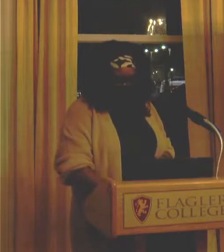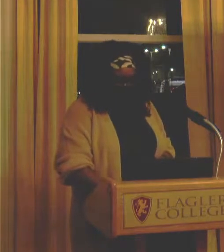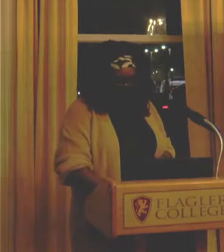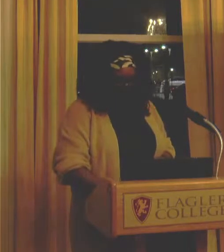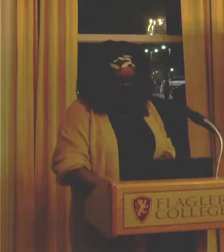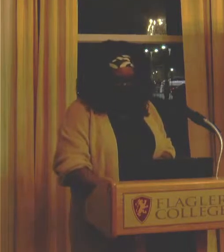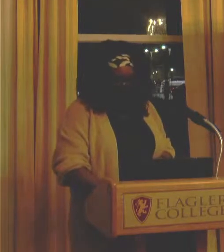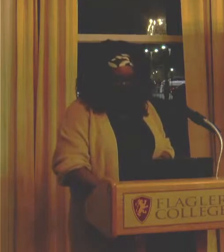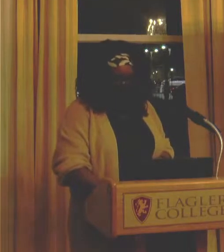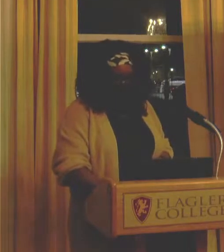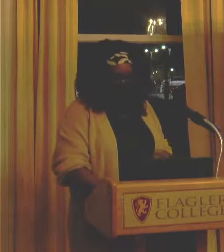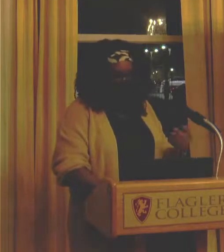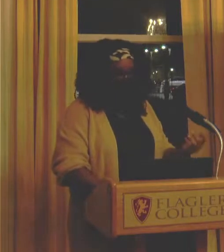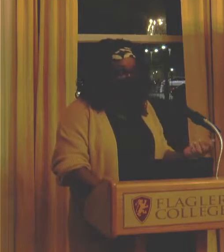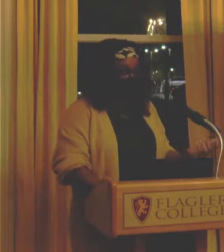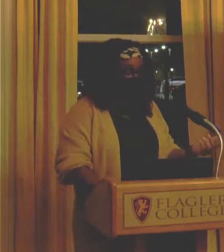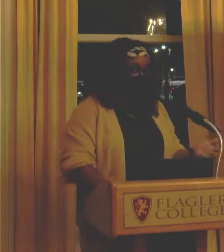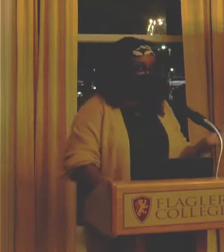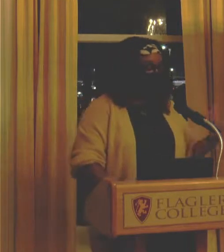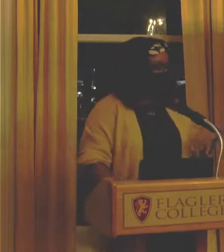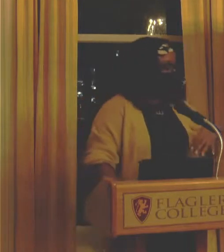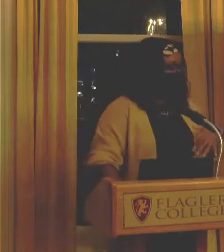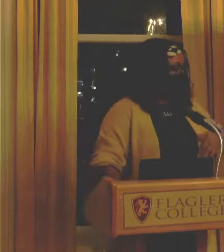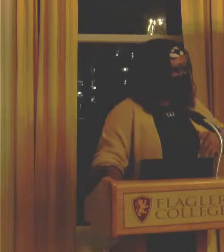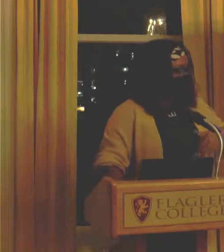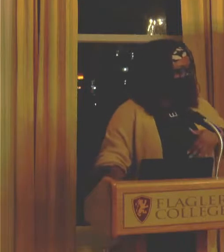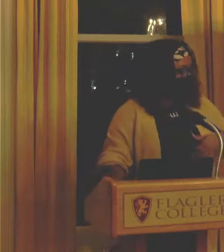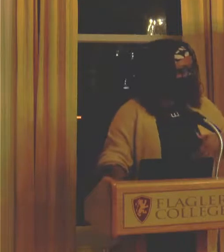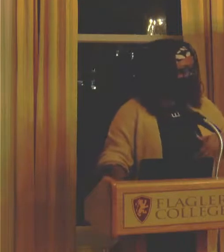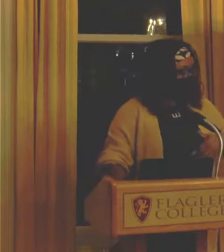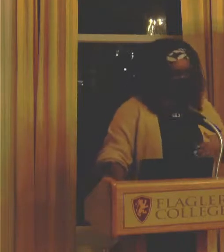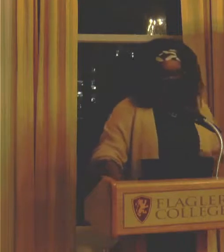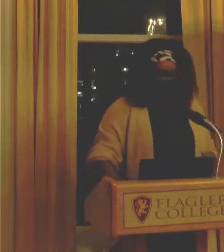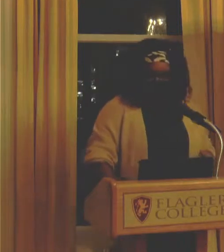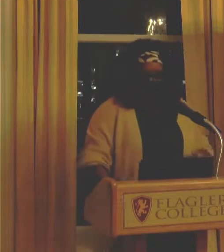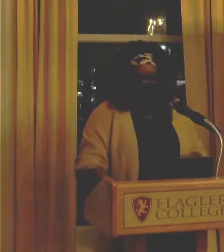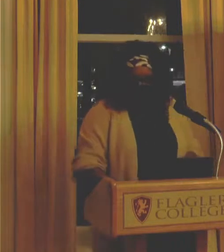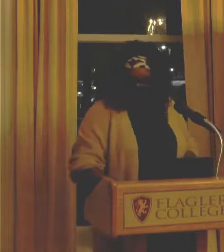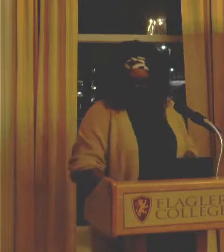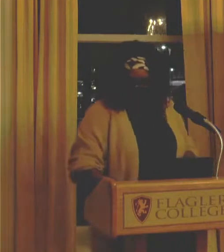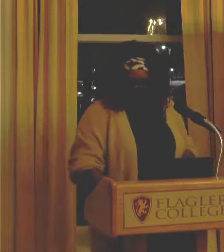these little illustrations and designs are either by them or by their parents, which is pretty cool.